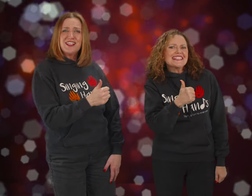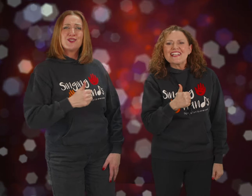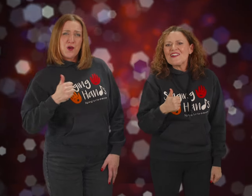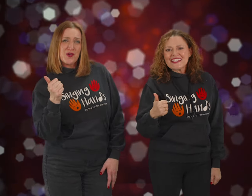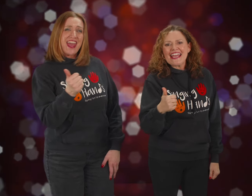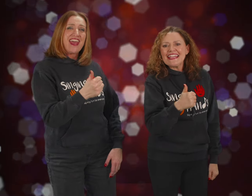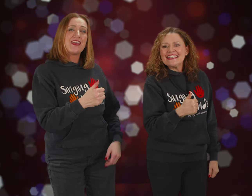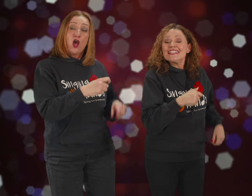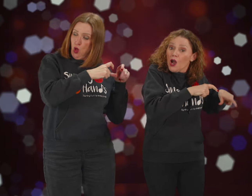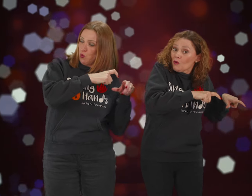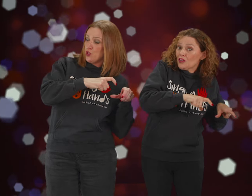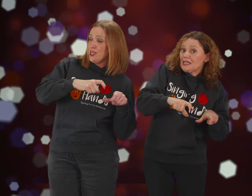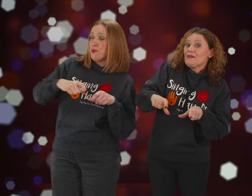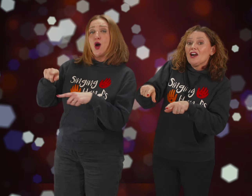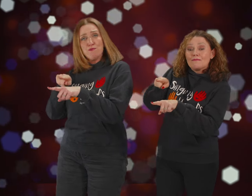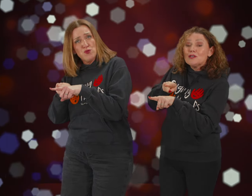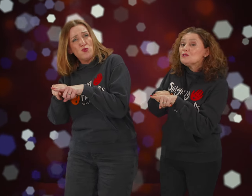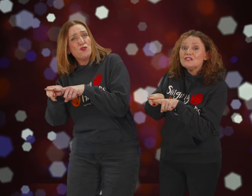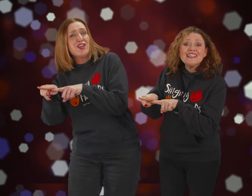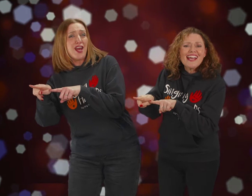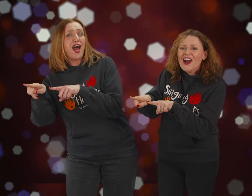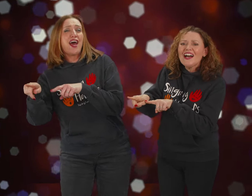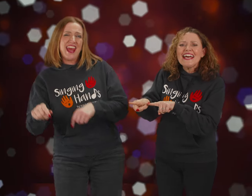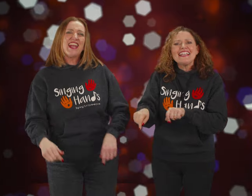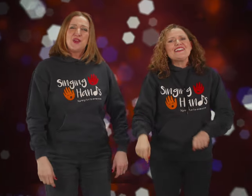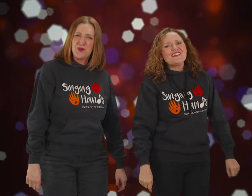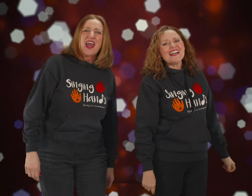it's okay We'll keep on moving on anyway